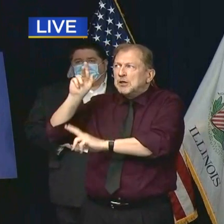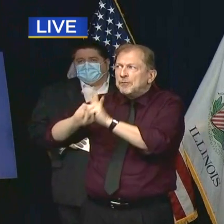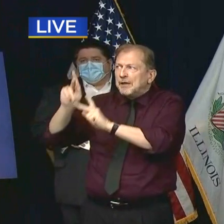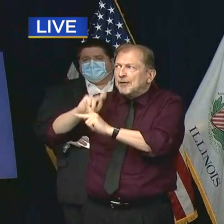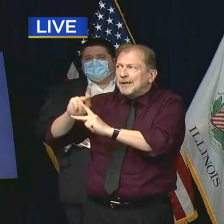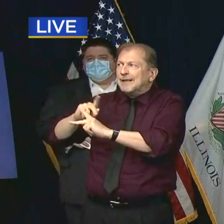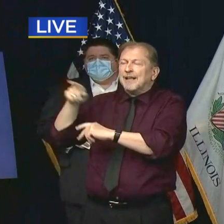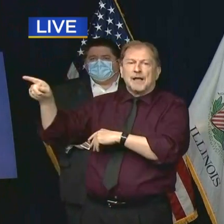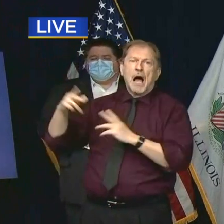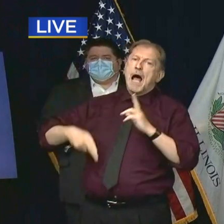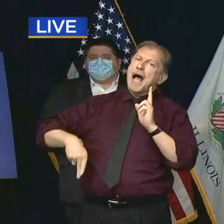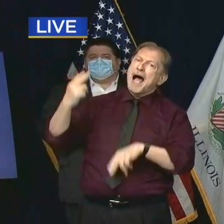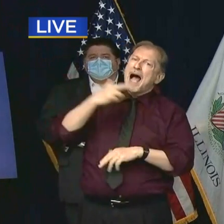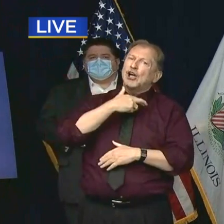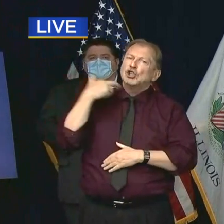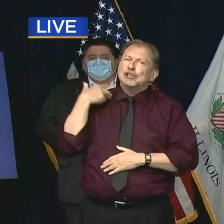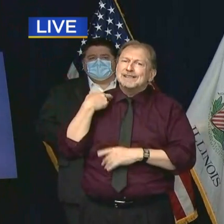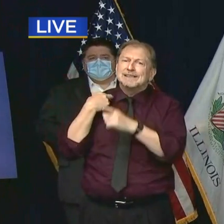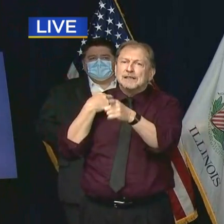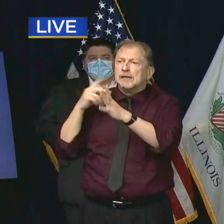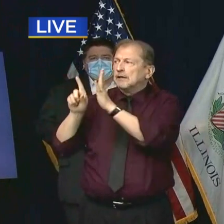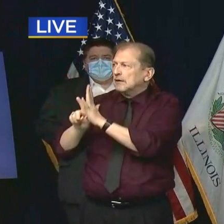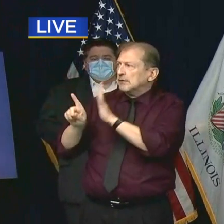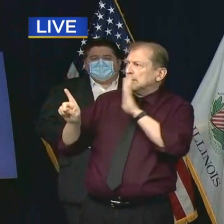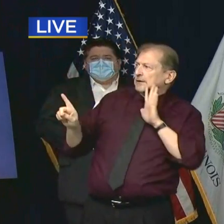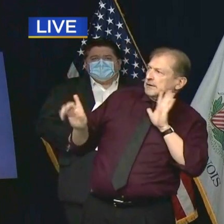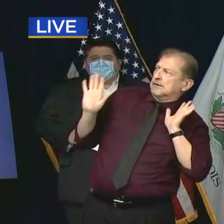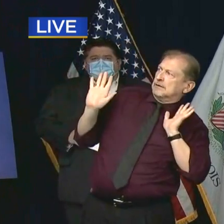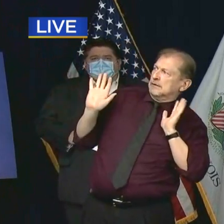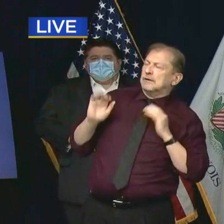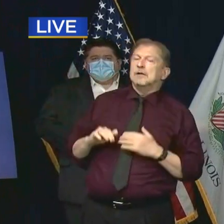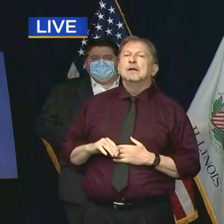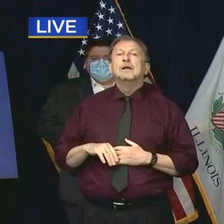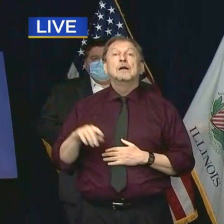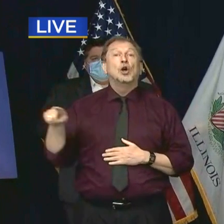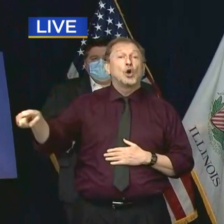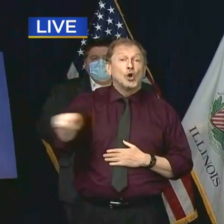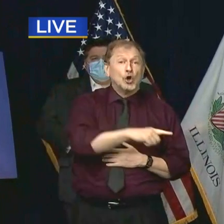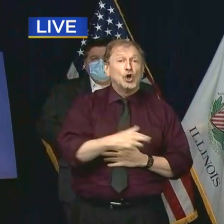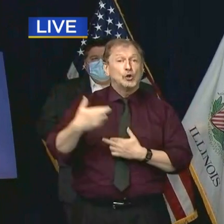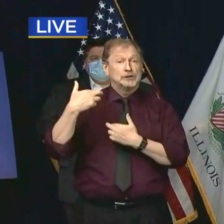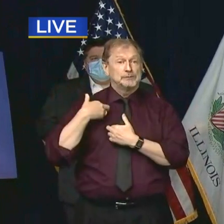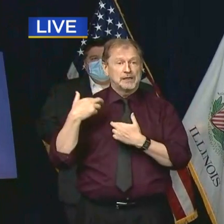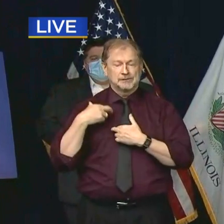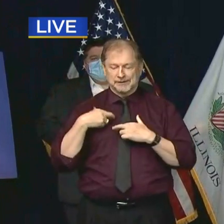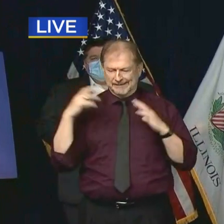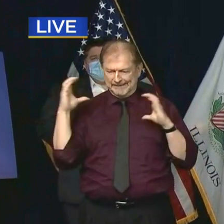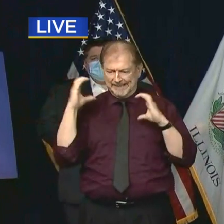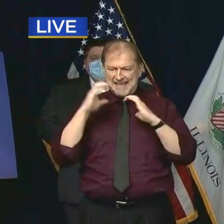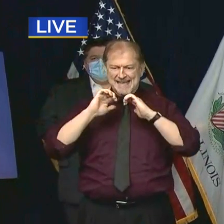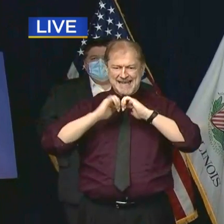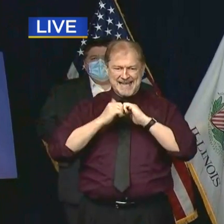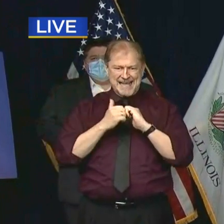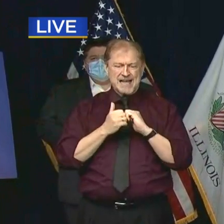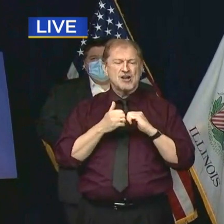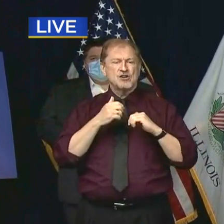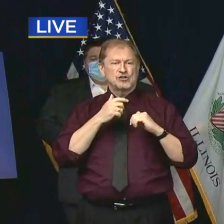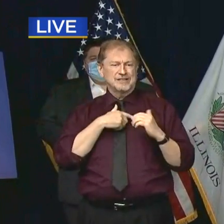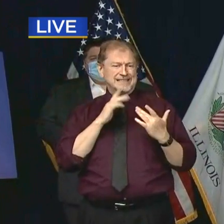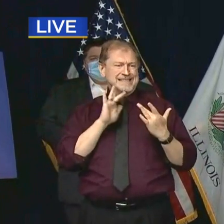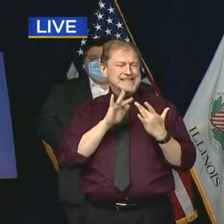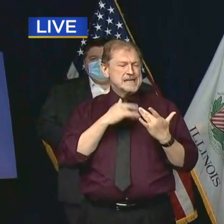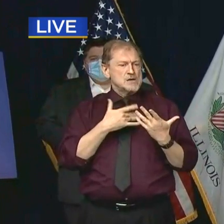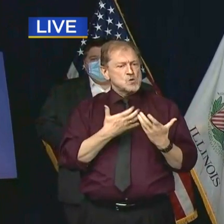consequences from catching this virus. You are responsible for finding other ways to still connect with these